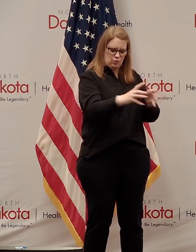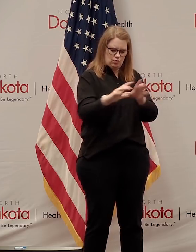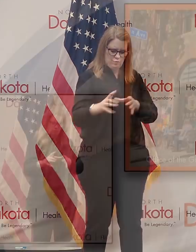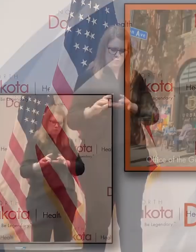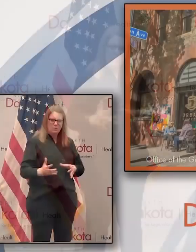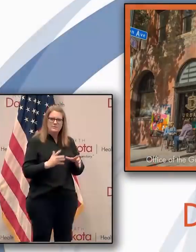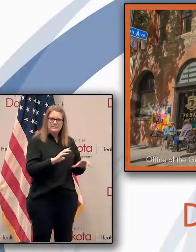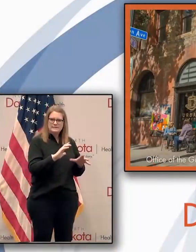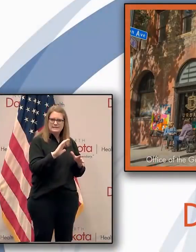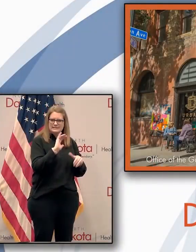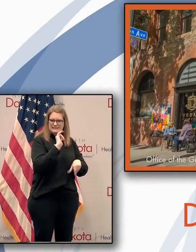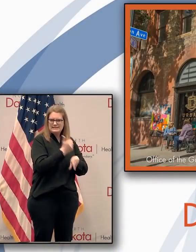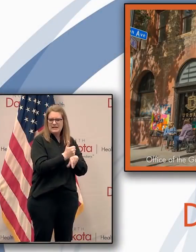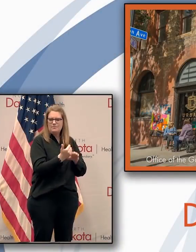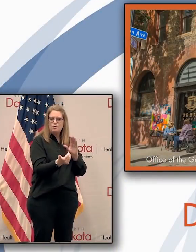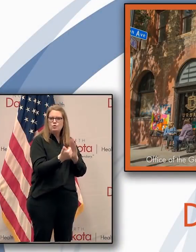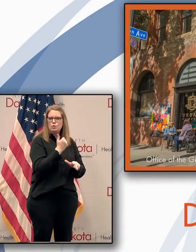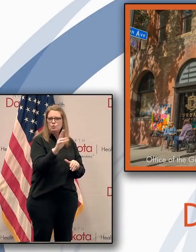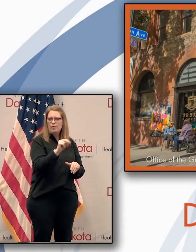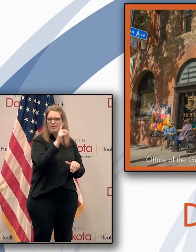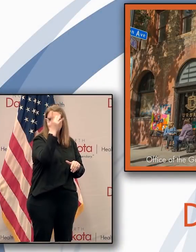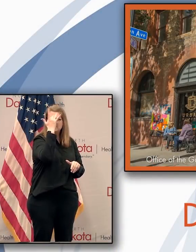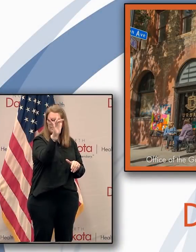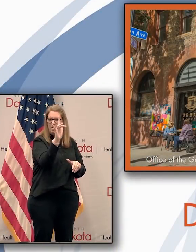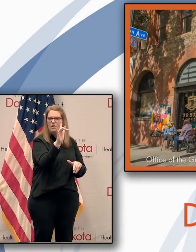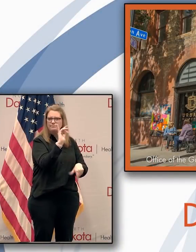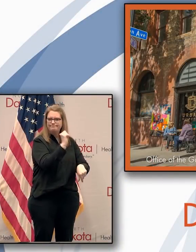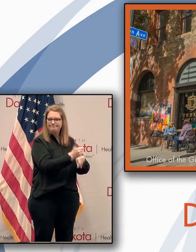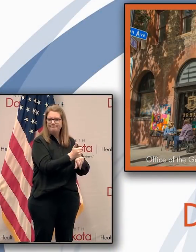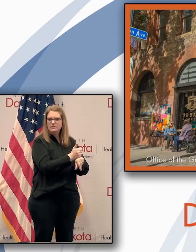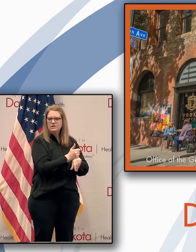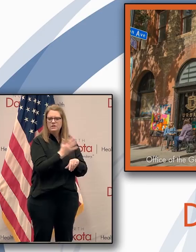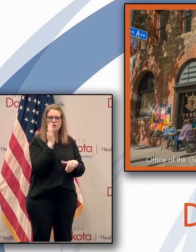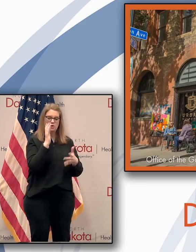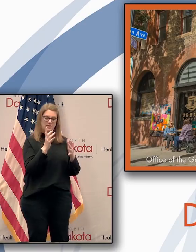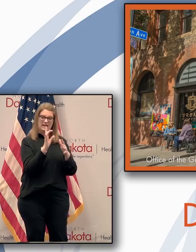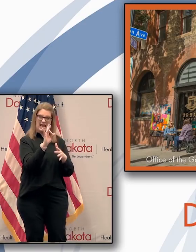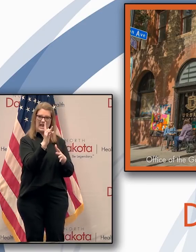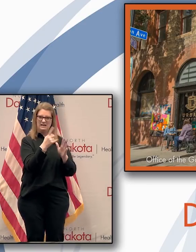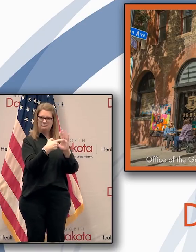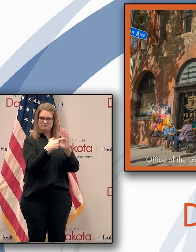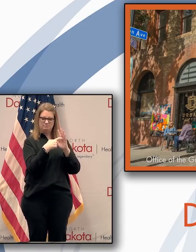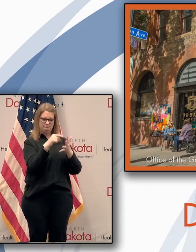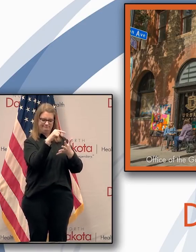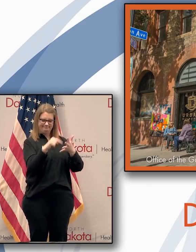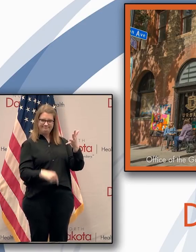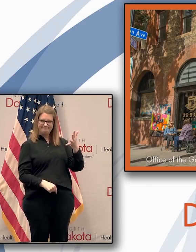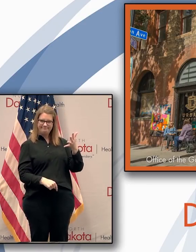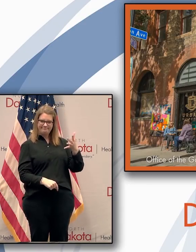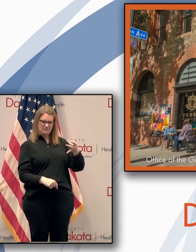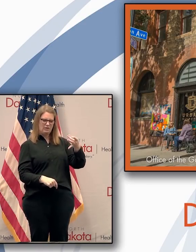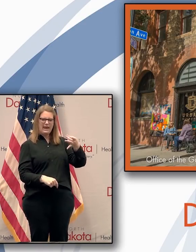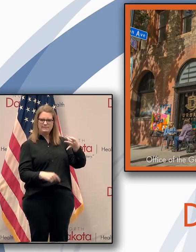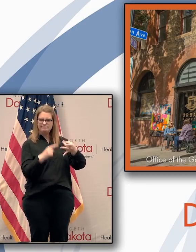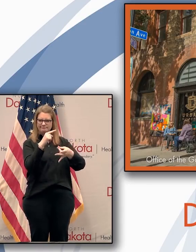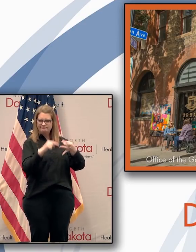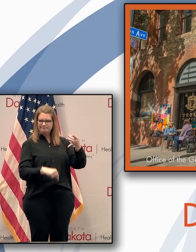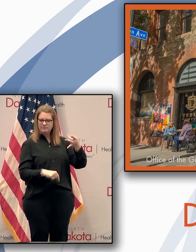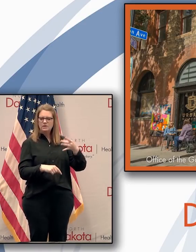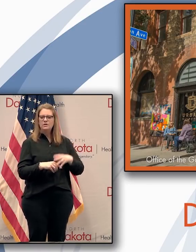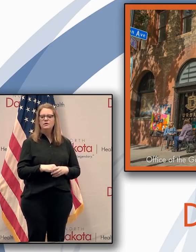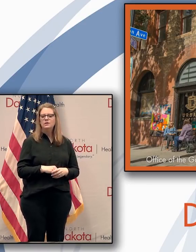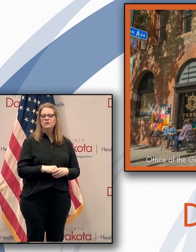to be enacted when we've got our eight conditions for North Dakota Smart Restart achieved. We want to